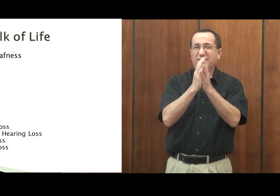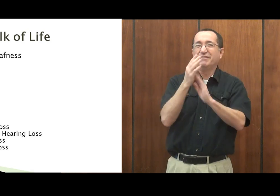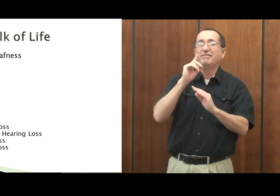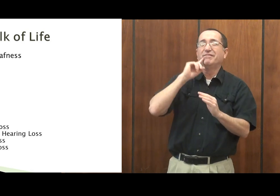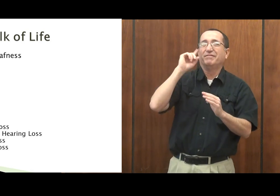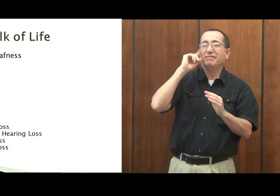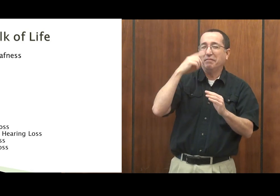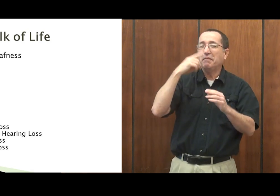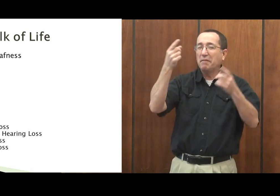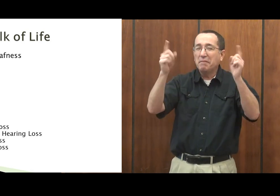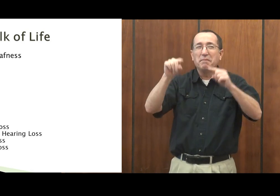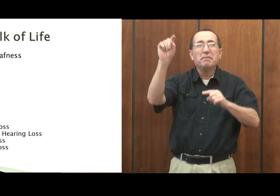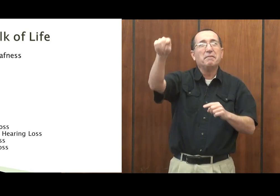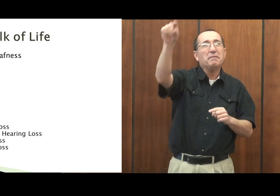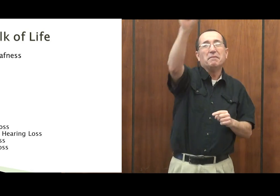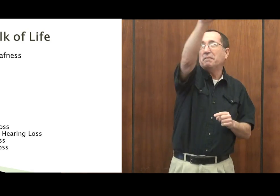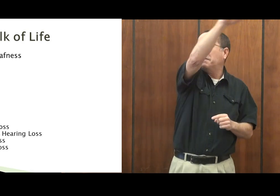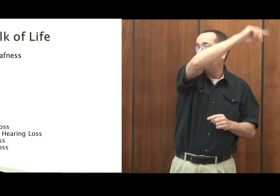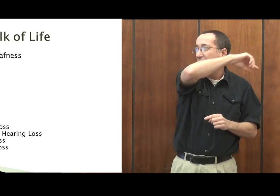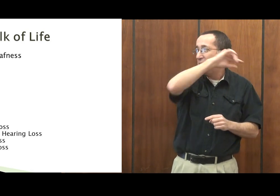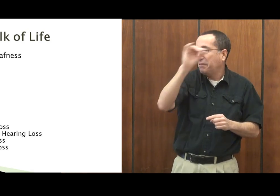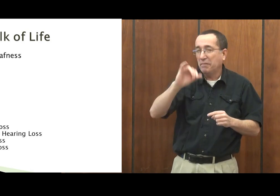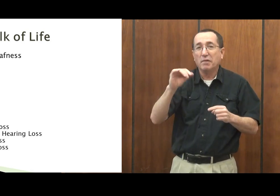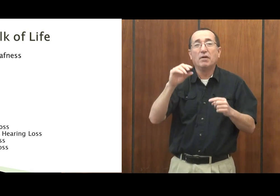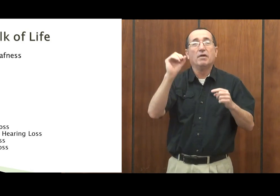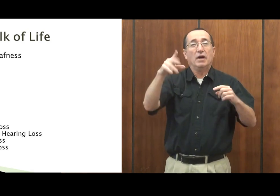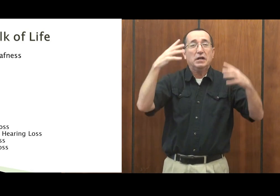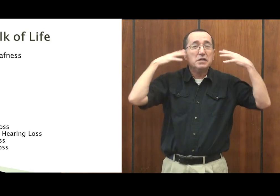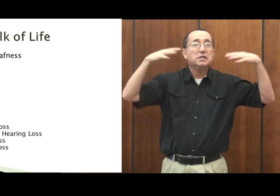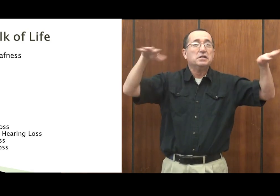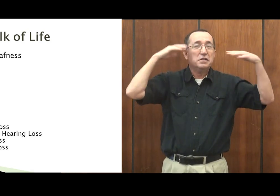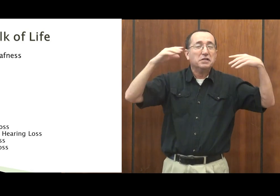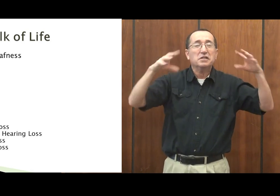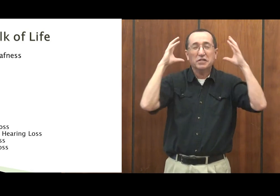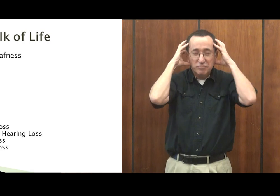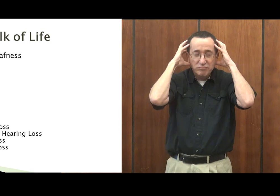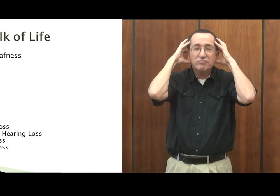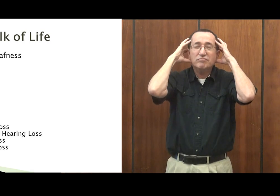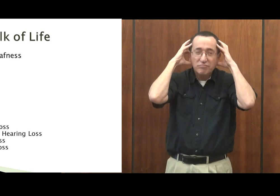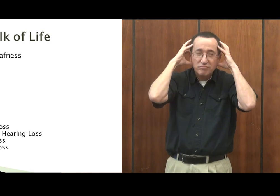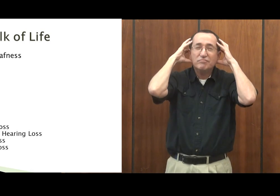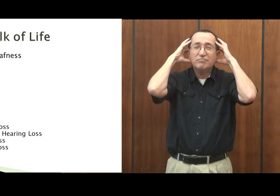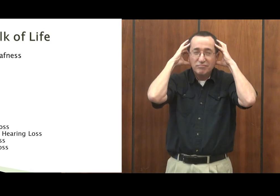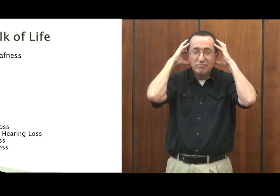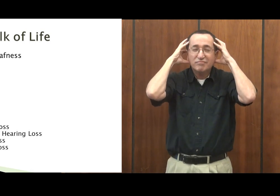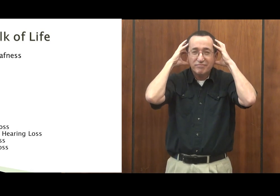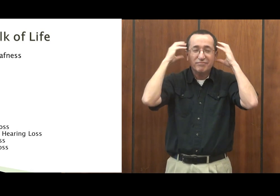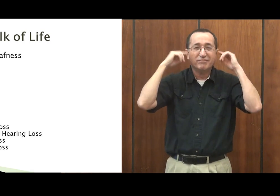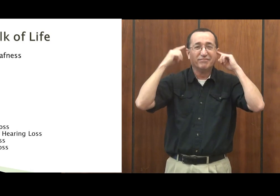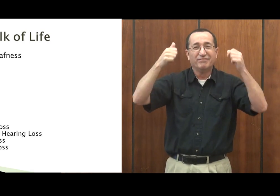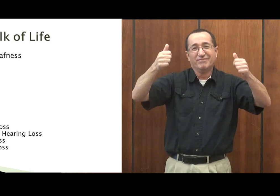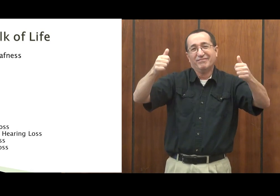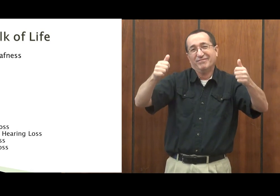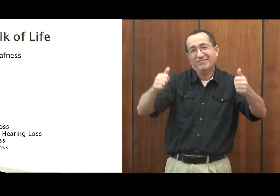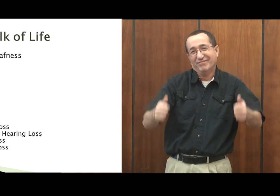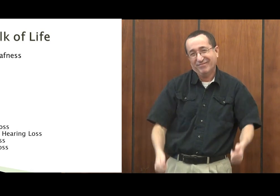He was in a motorcycle accident and he lost his hearing. Other people can lose their hearing through sound.